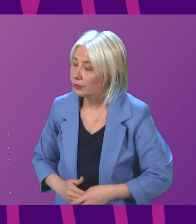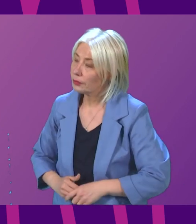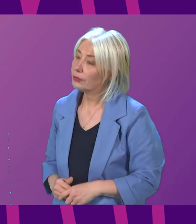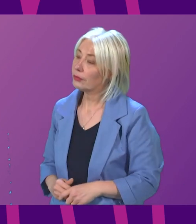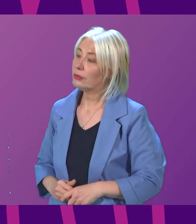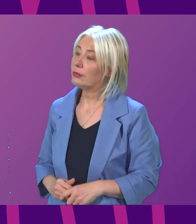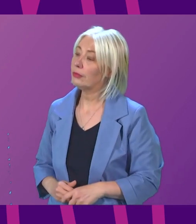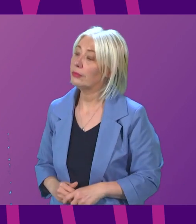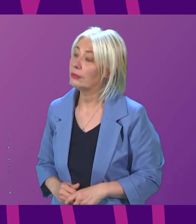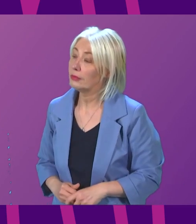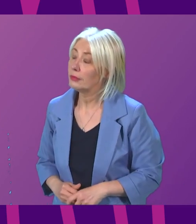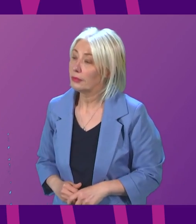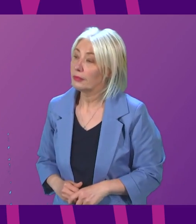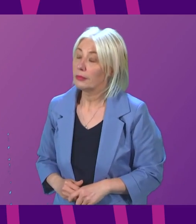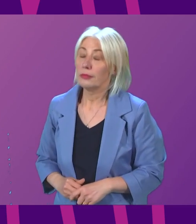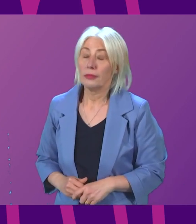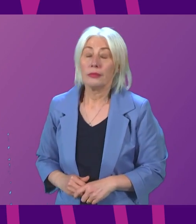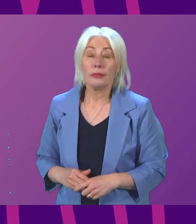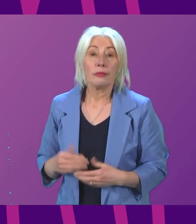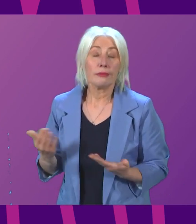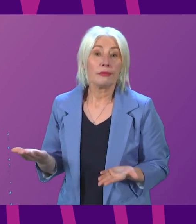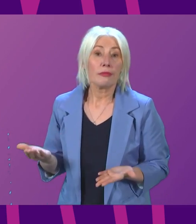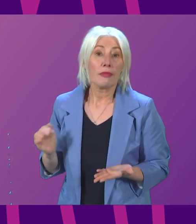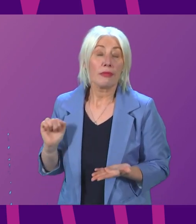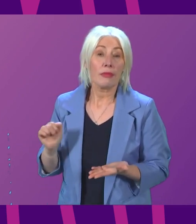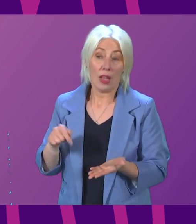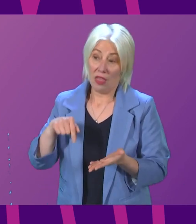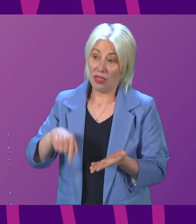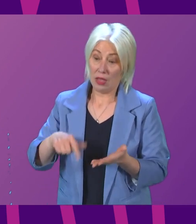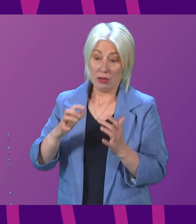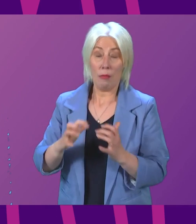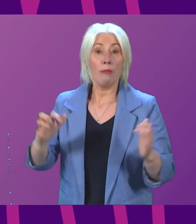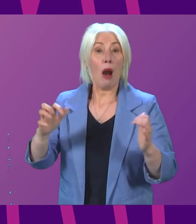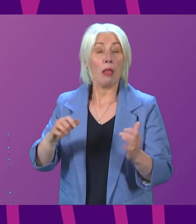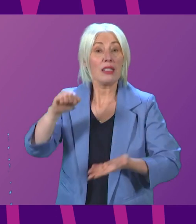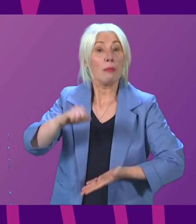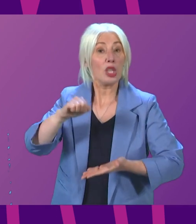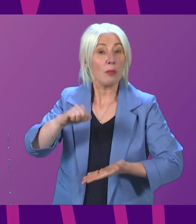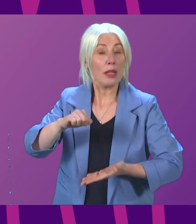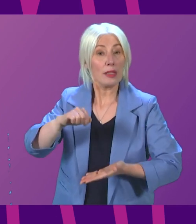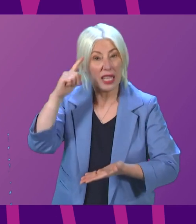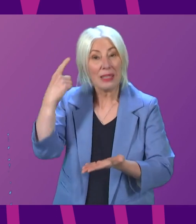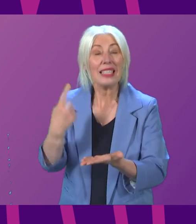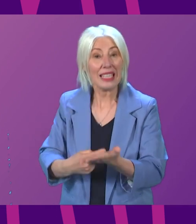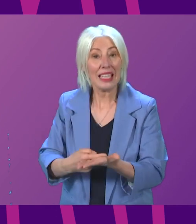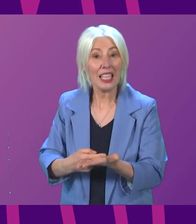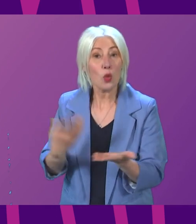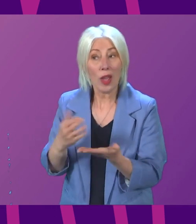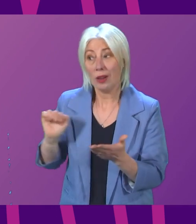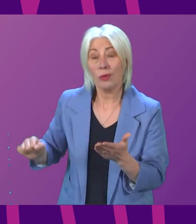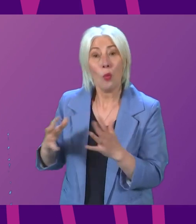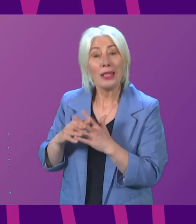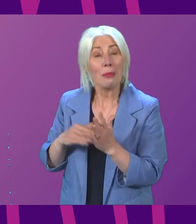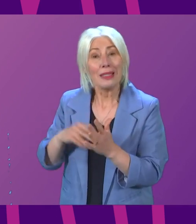It is, of course, just a fact that the size of this Parliament's budget is largely decided by decisions taken at Westminster.